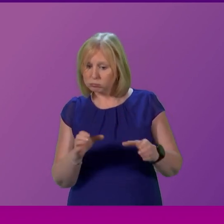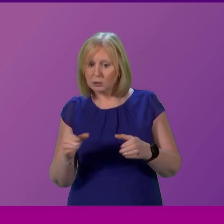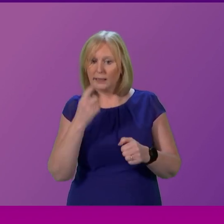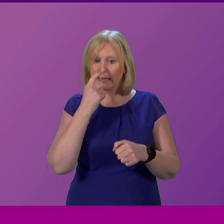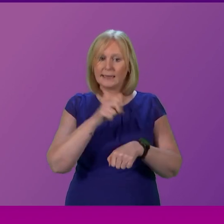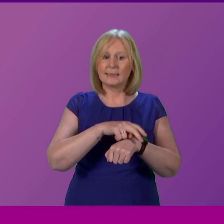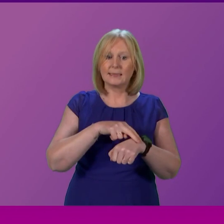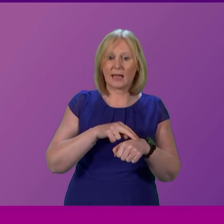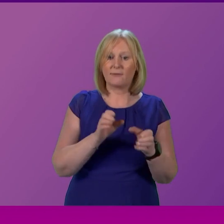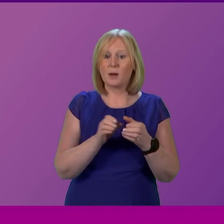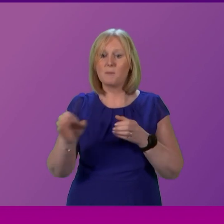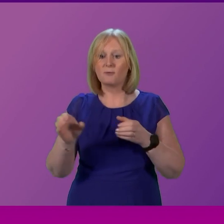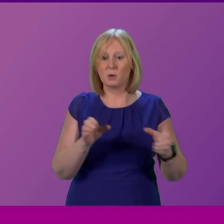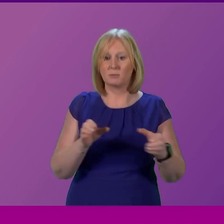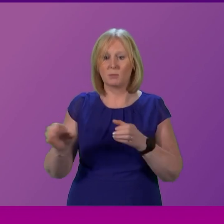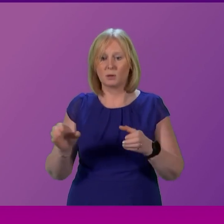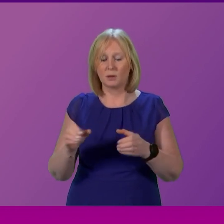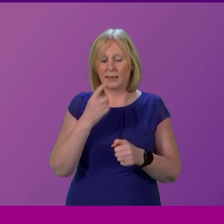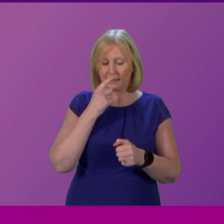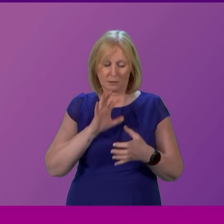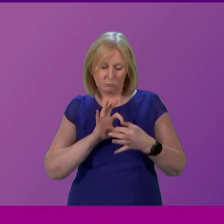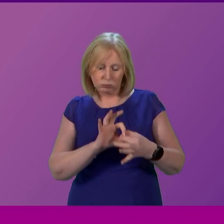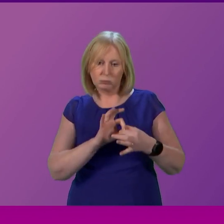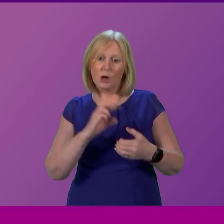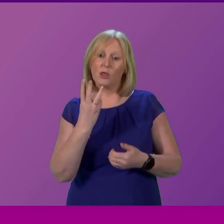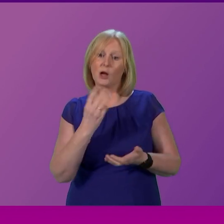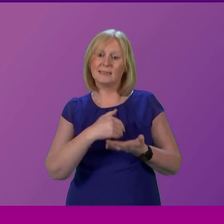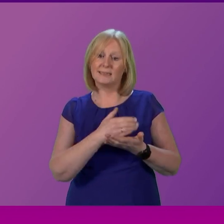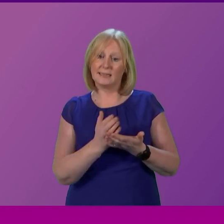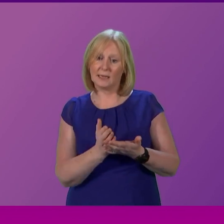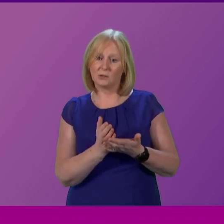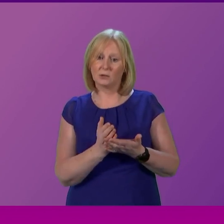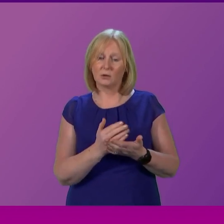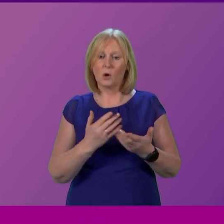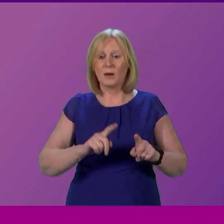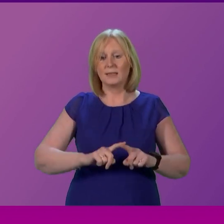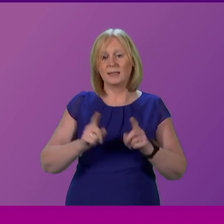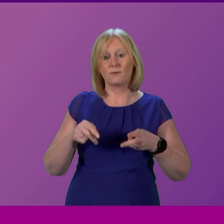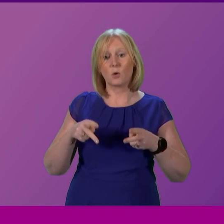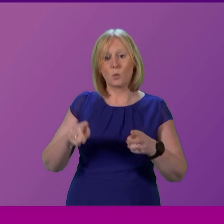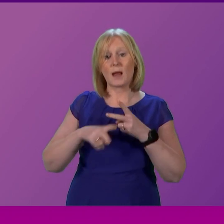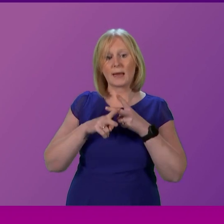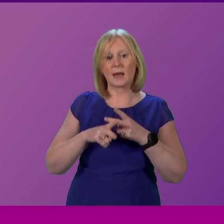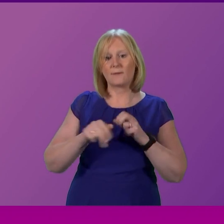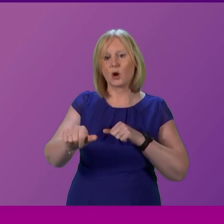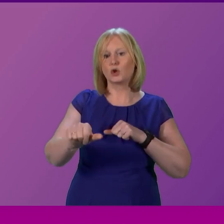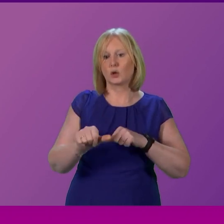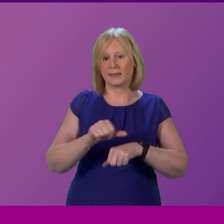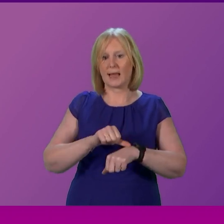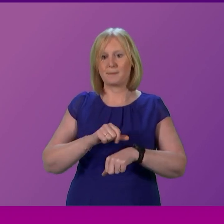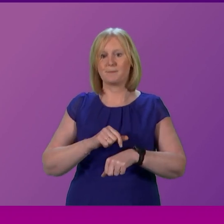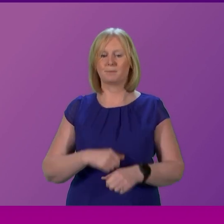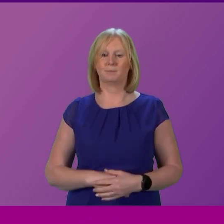of pressure, increased engagement with the third sector or potentially delivering a different model of care for a short period of time.